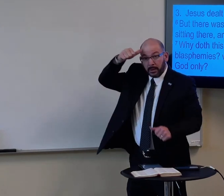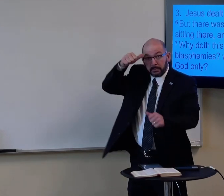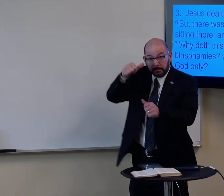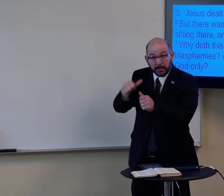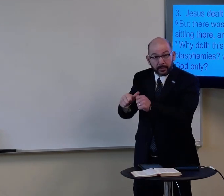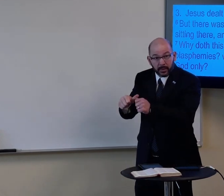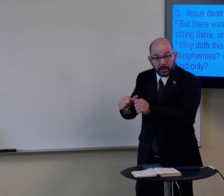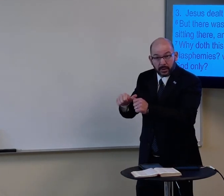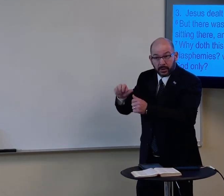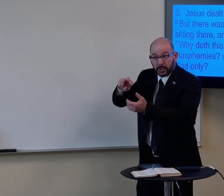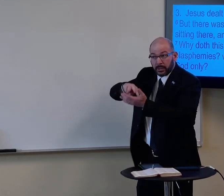blasphemy. So, remember,